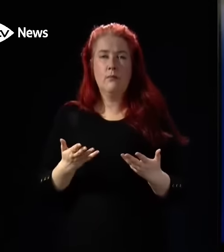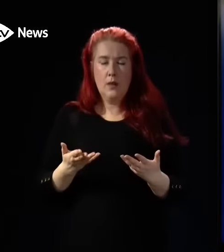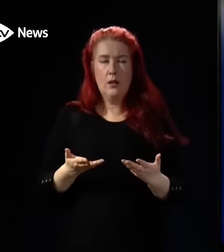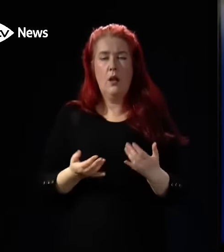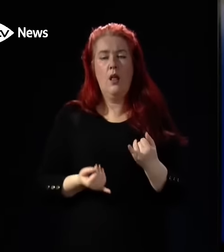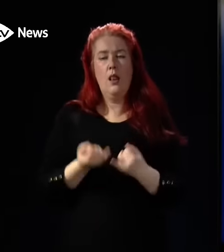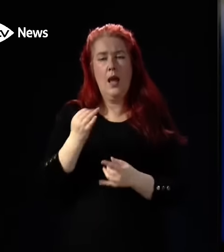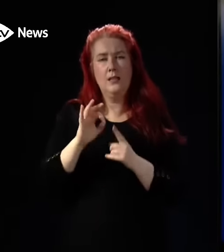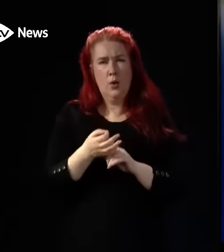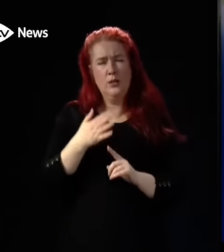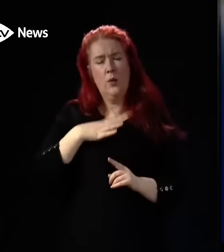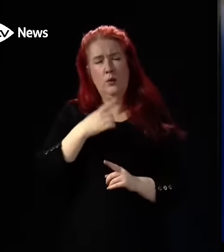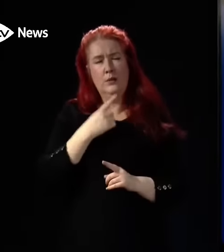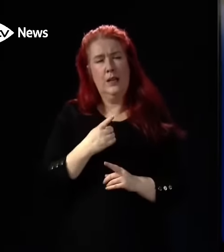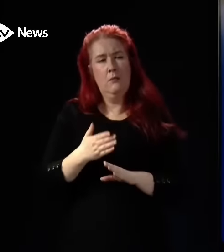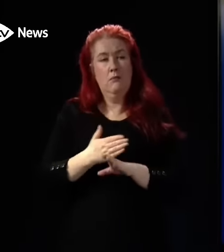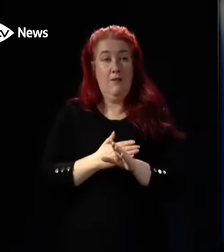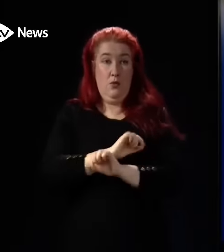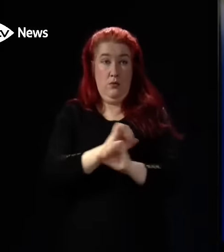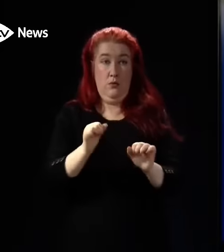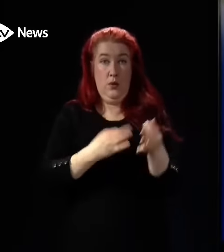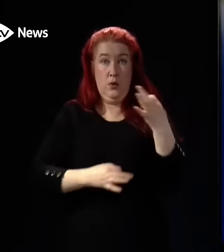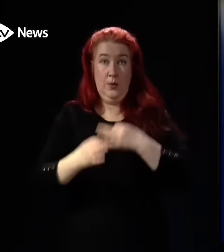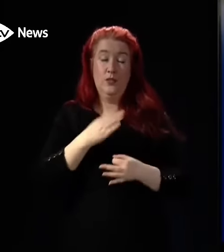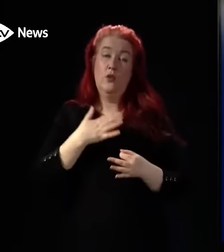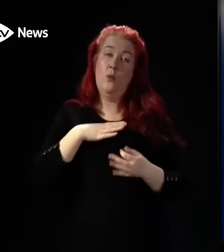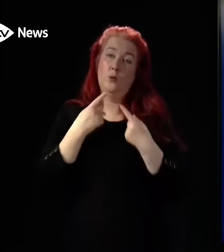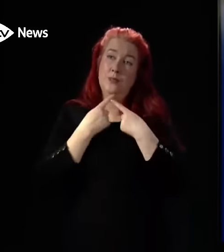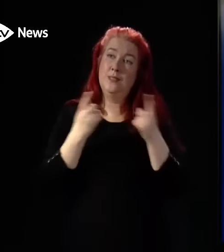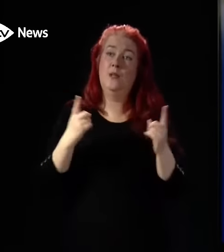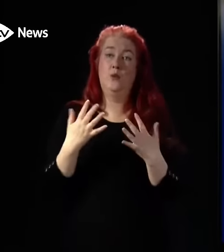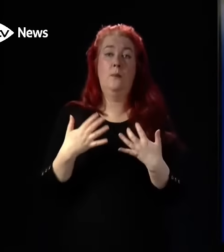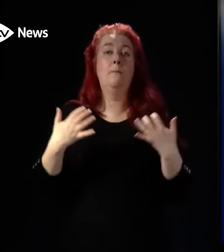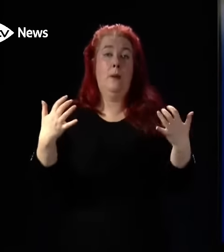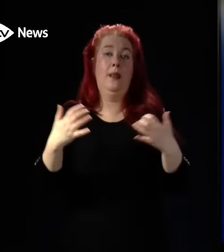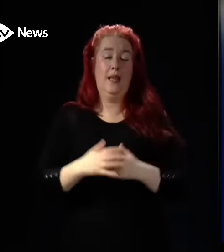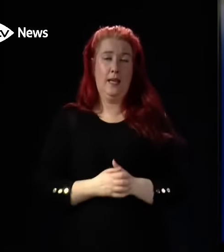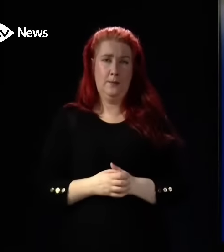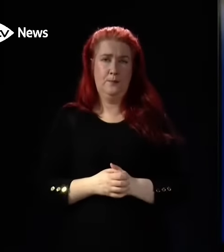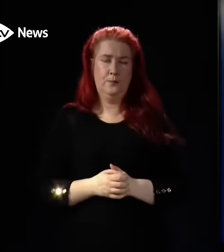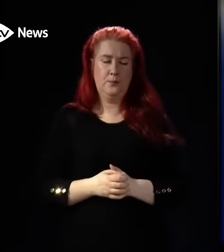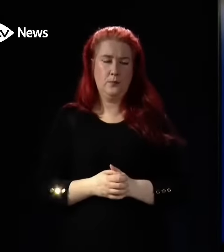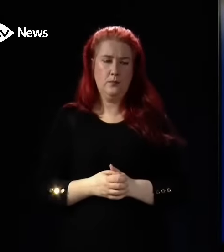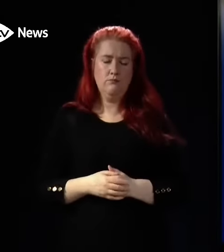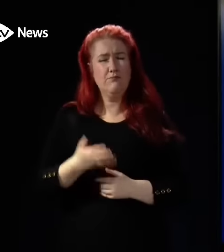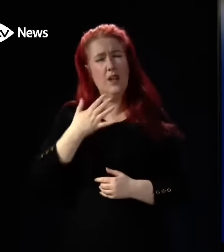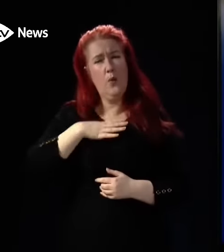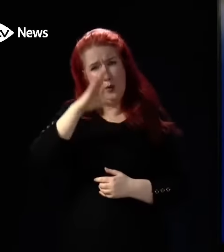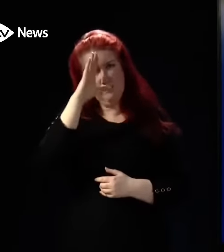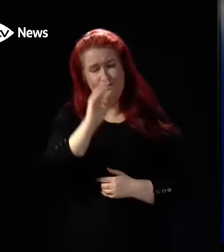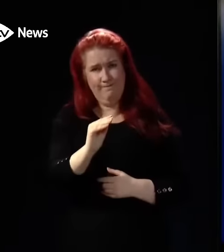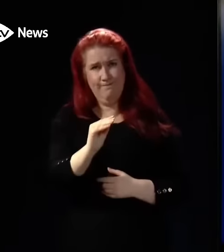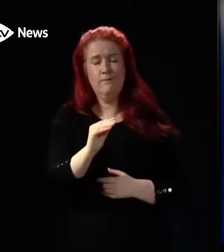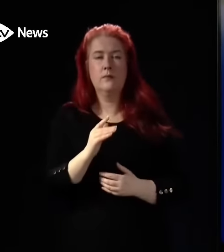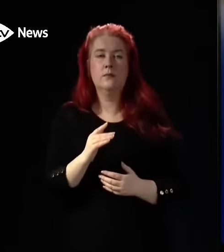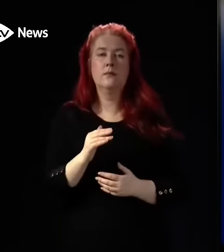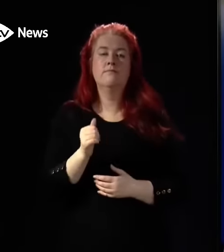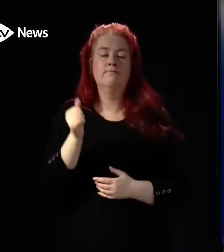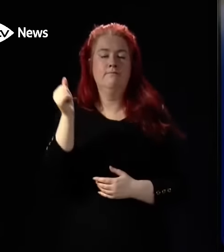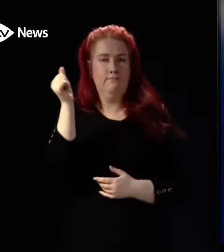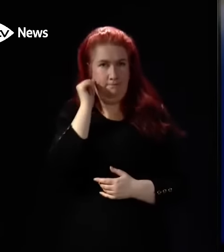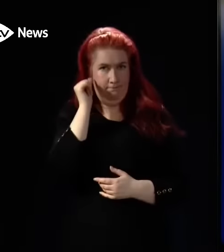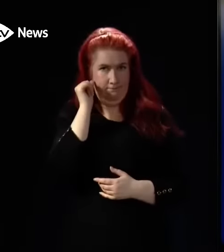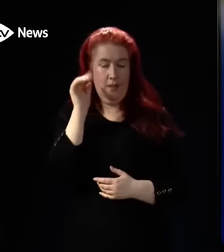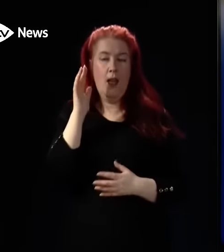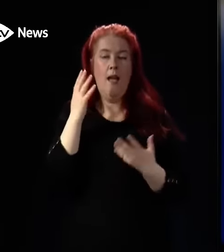questions are really for the wider public. Firstly, I want to stress today that despite the